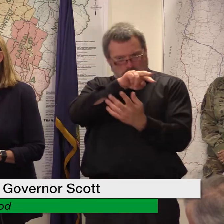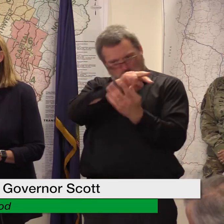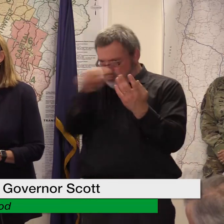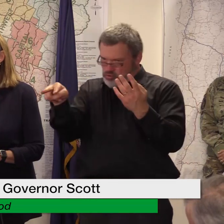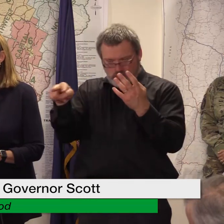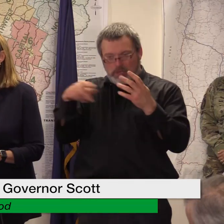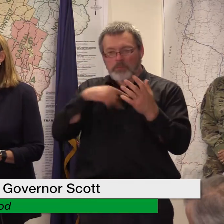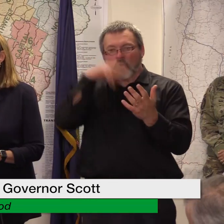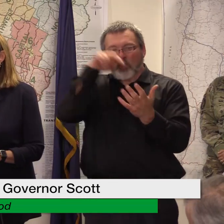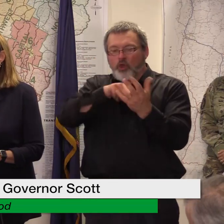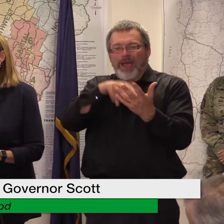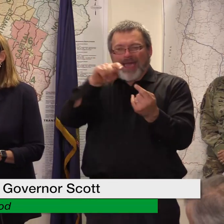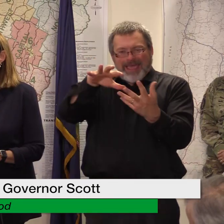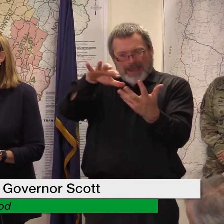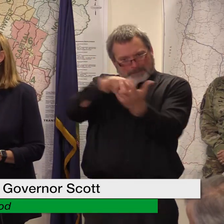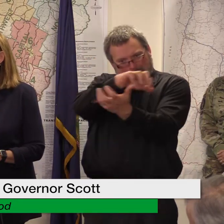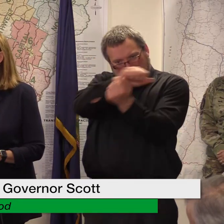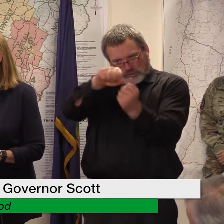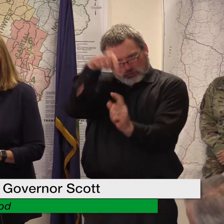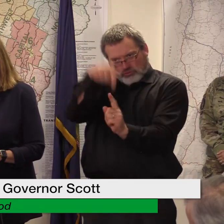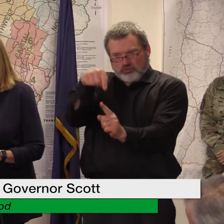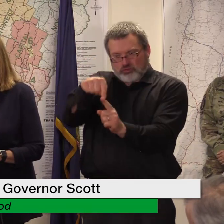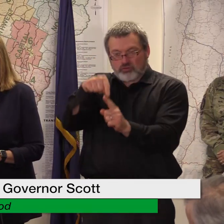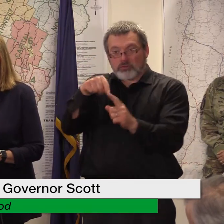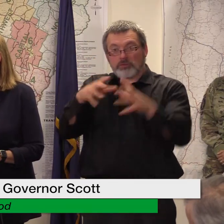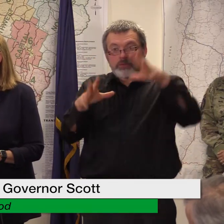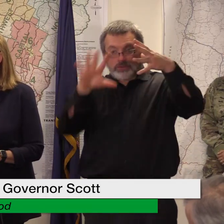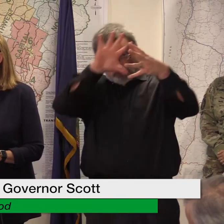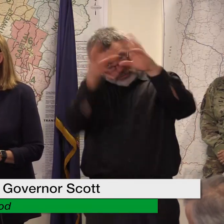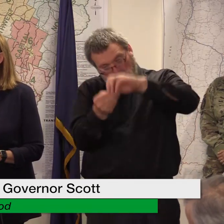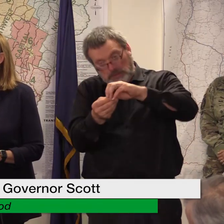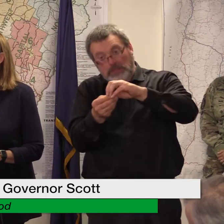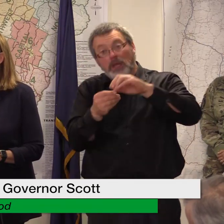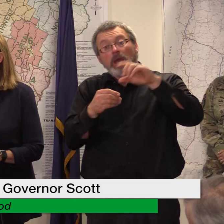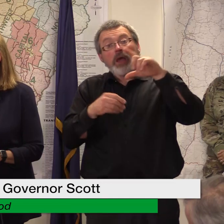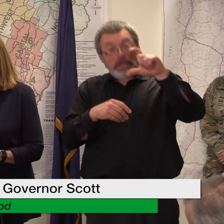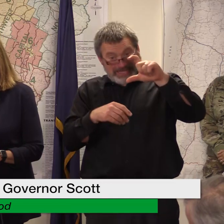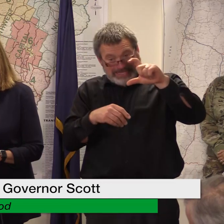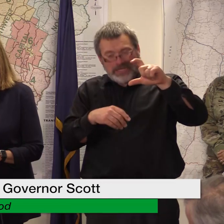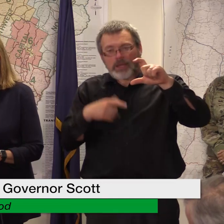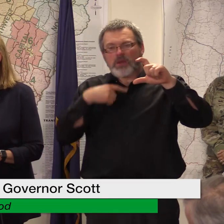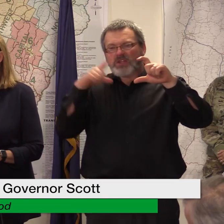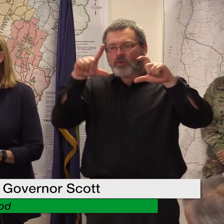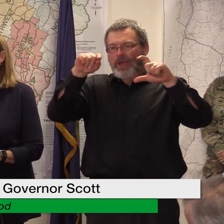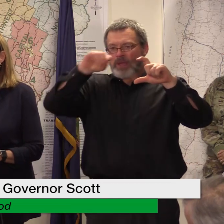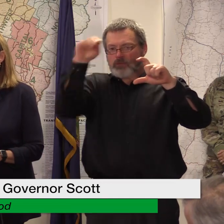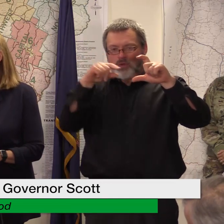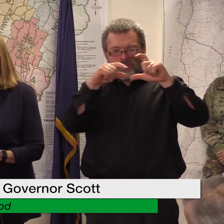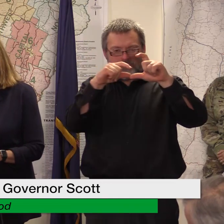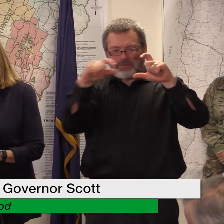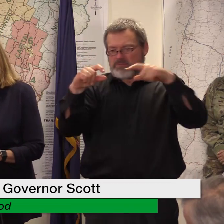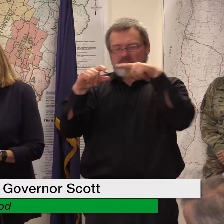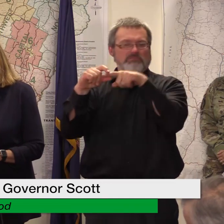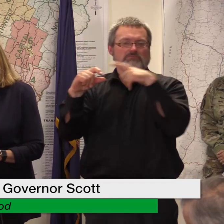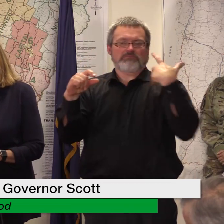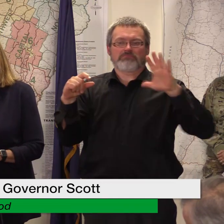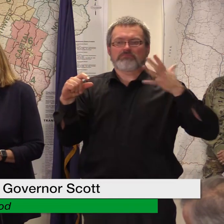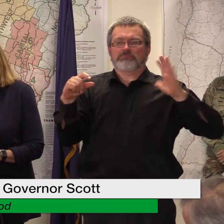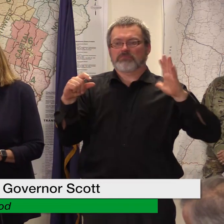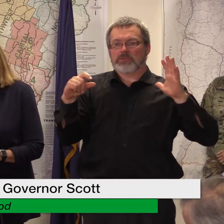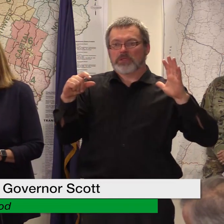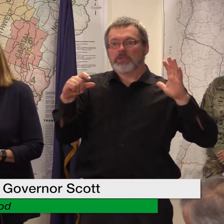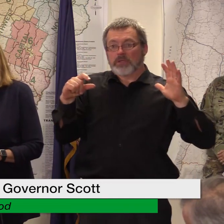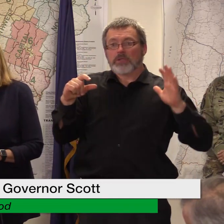what would matter is if the larger amount of damage so for the higher level of damage that's why we have the